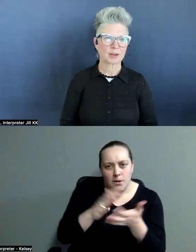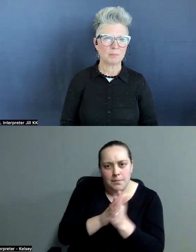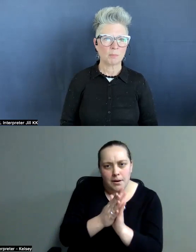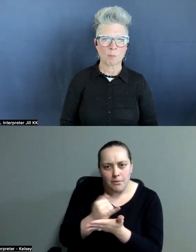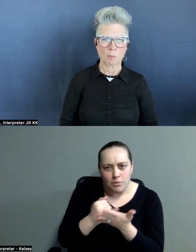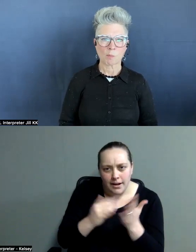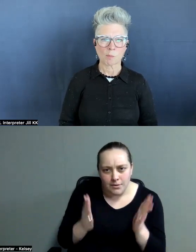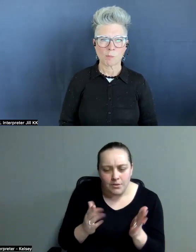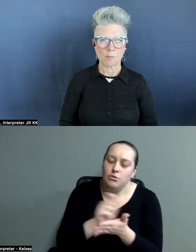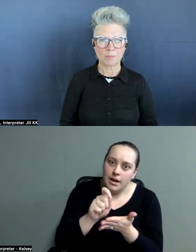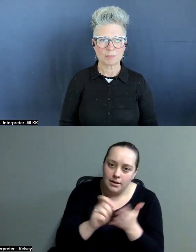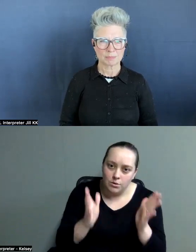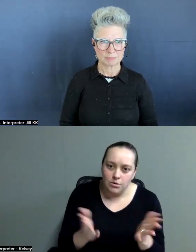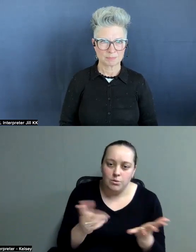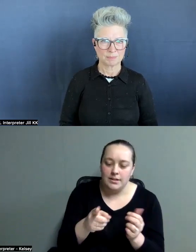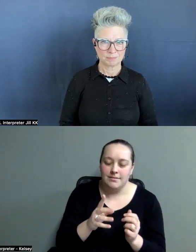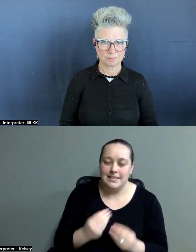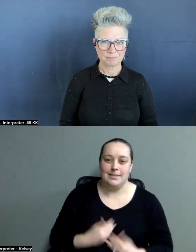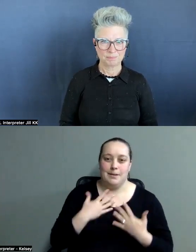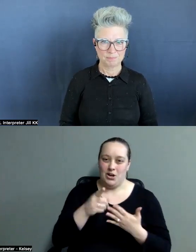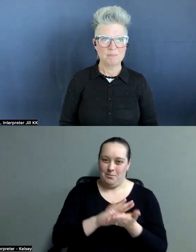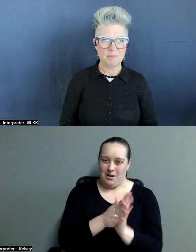inspired you? Okay.